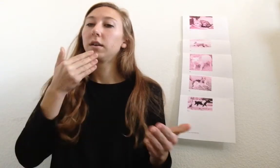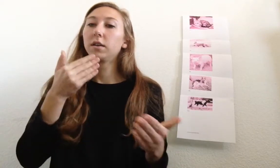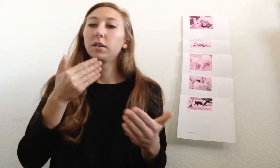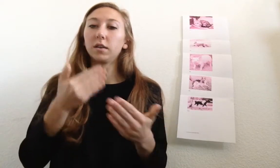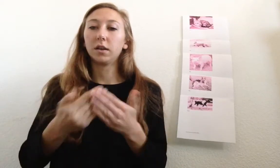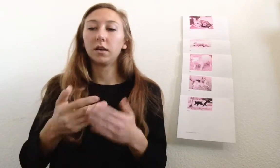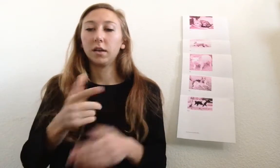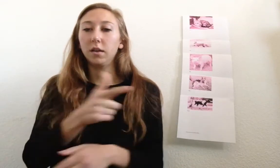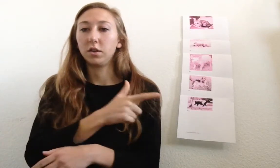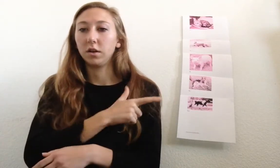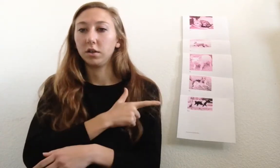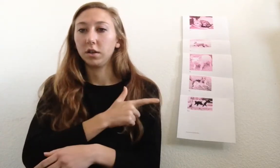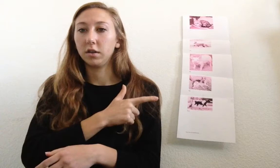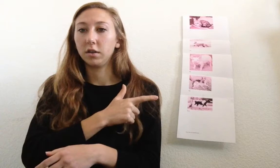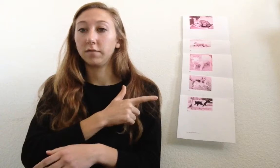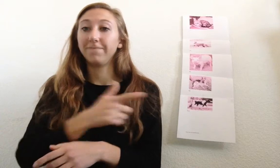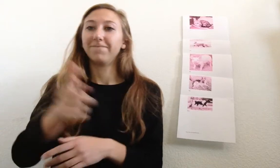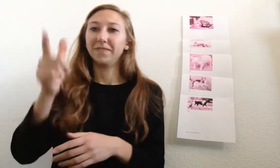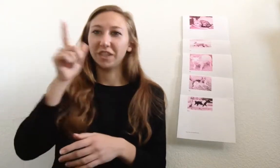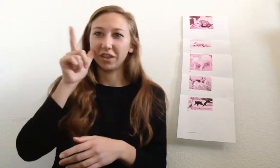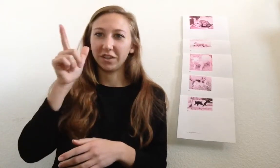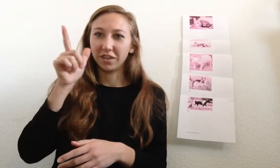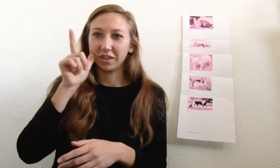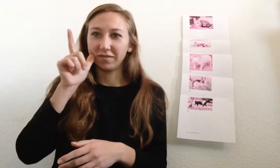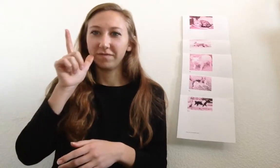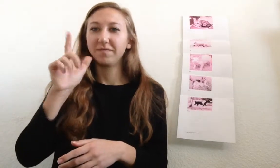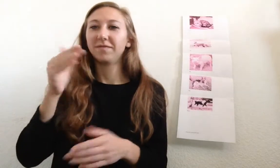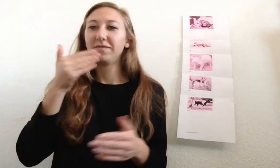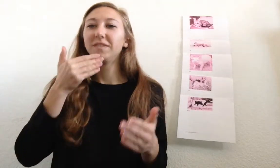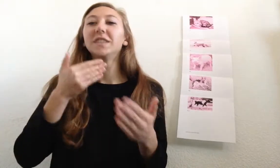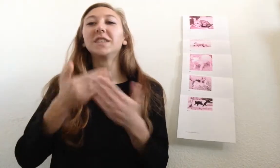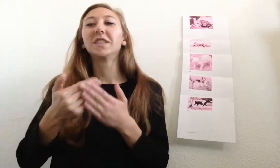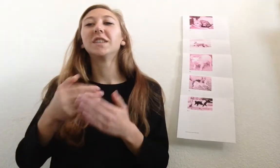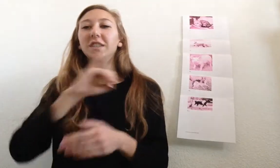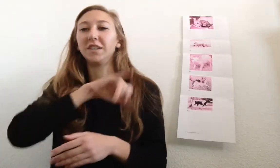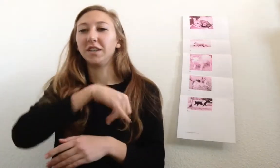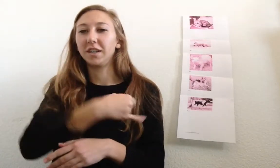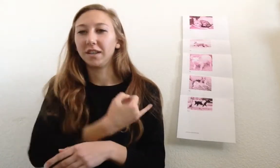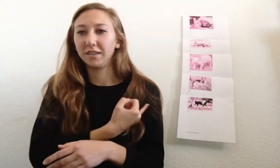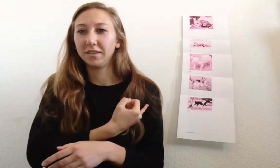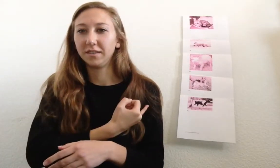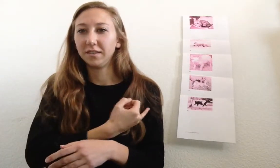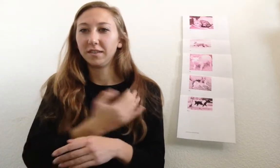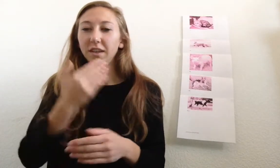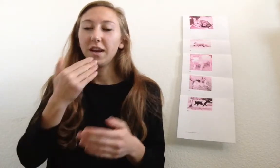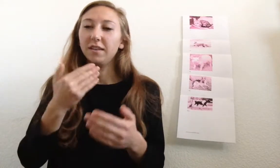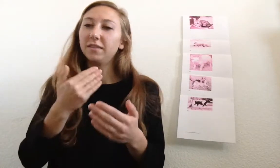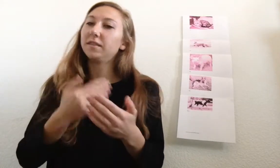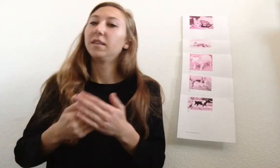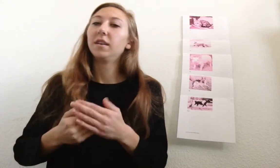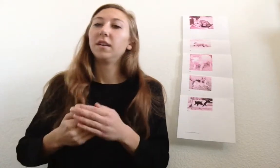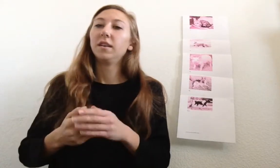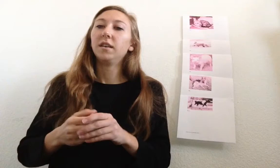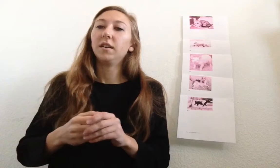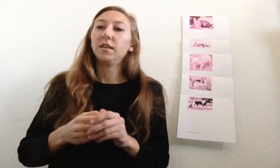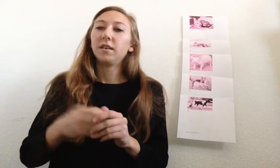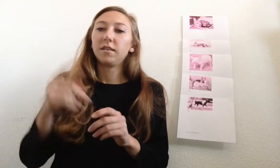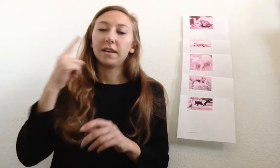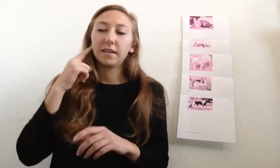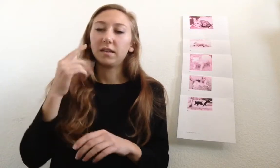Good, LaChandra. LaChandra. Good, Jonathan. Good. That sounds,